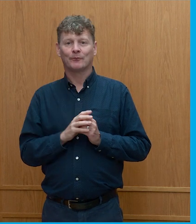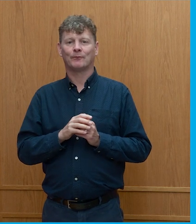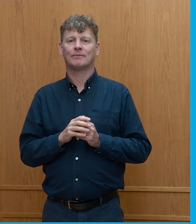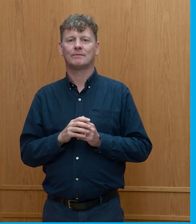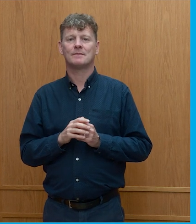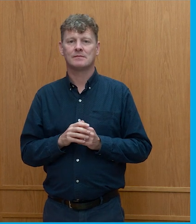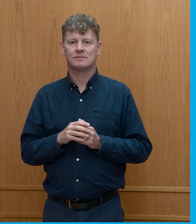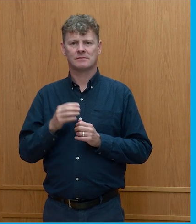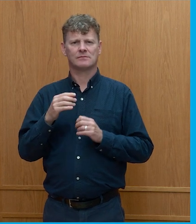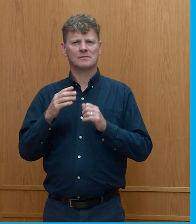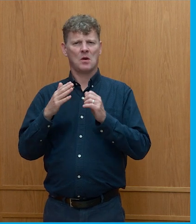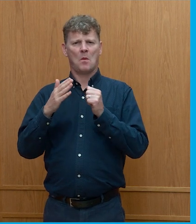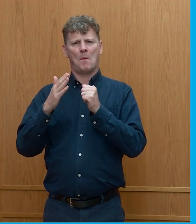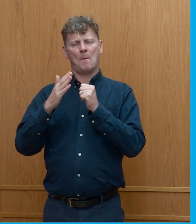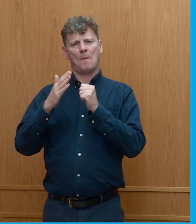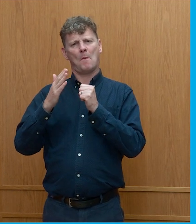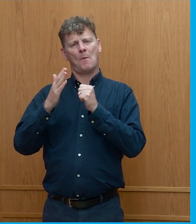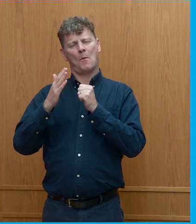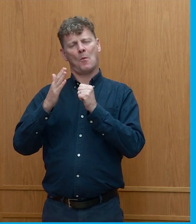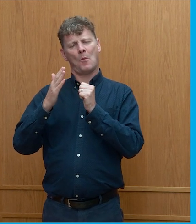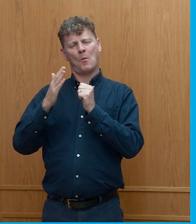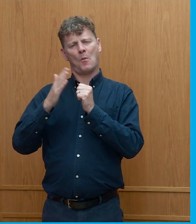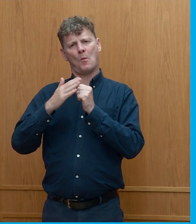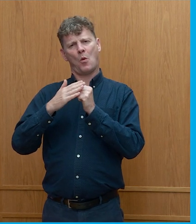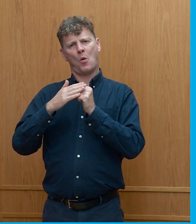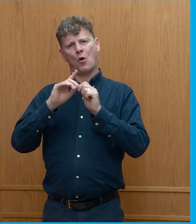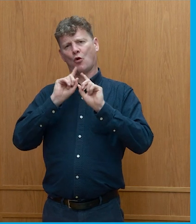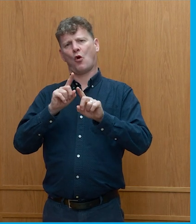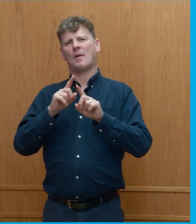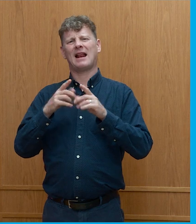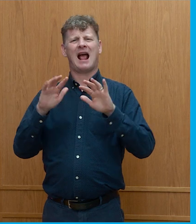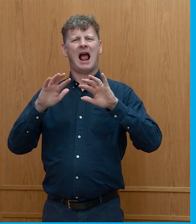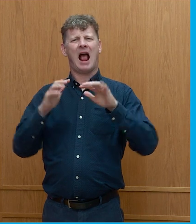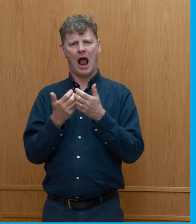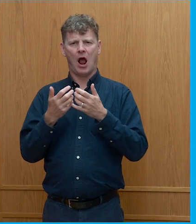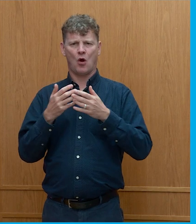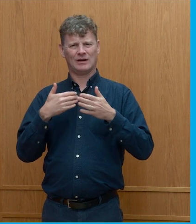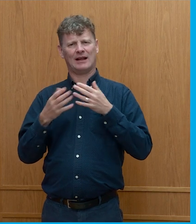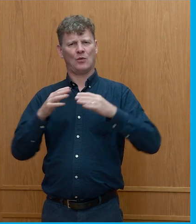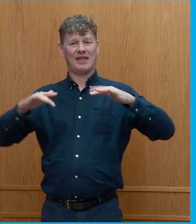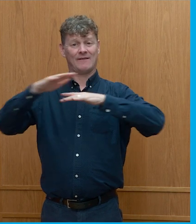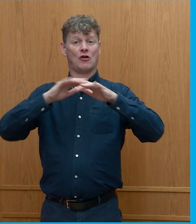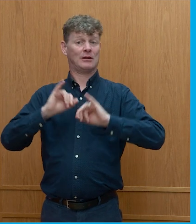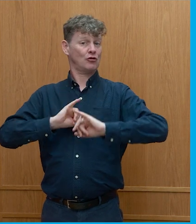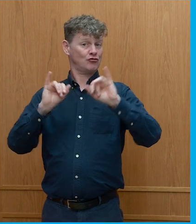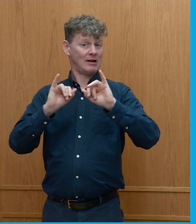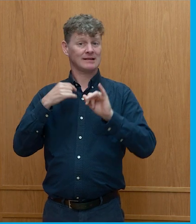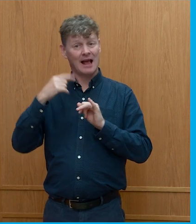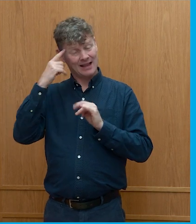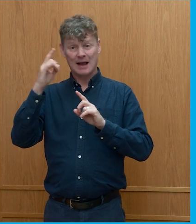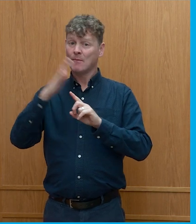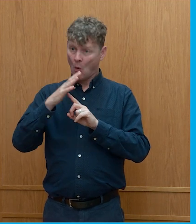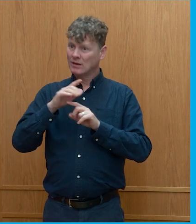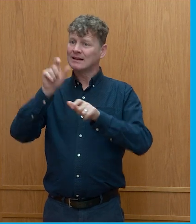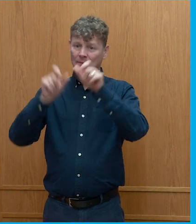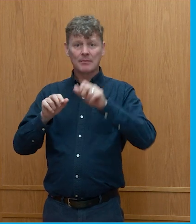it was more just a comment on how we go about dealing with the environmental crisis so i think it's important to keep people hopeful